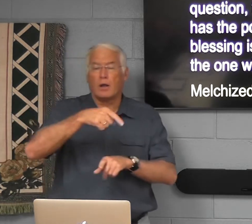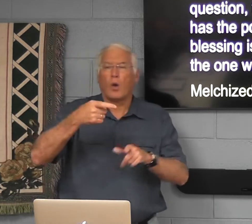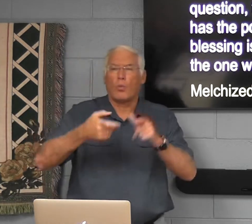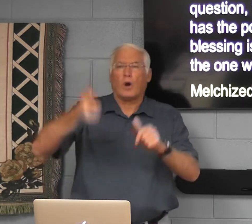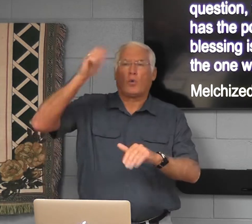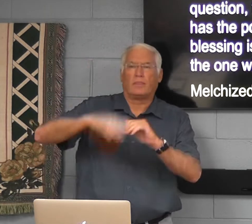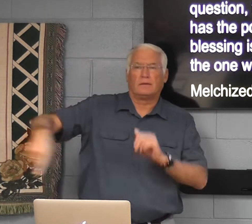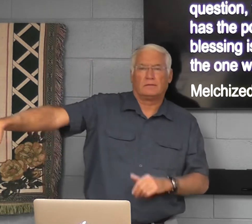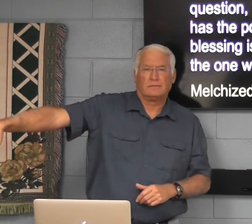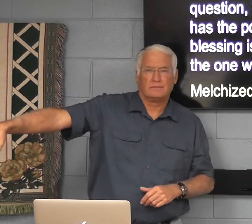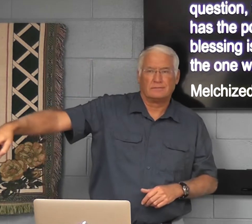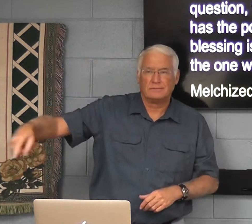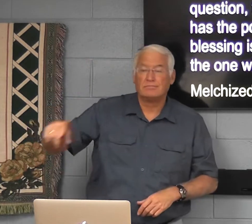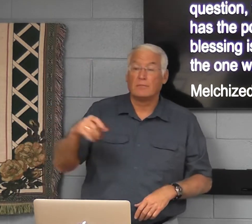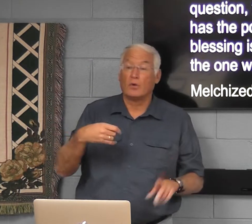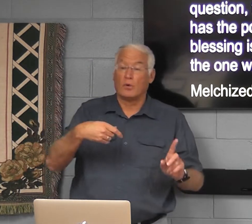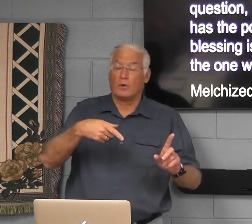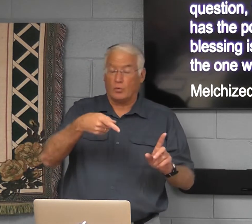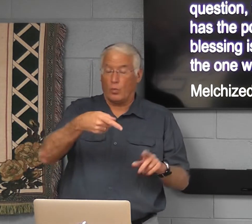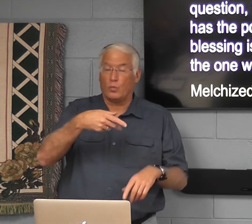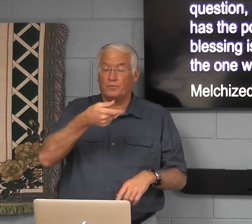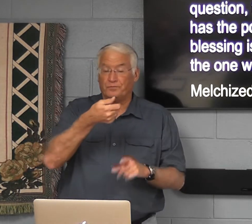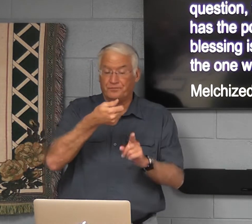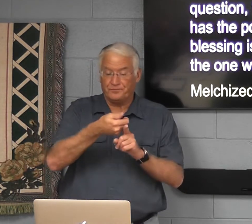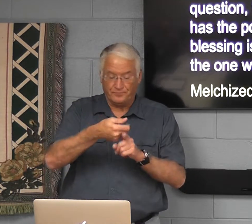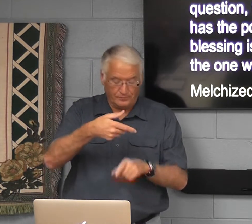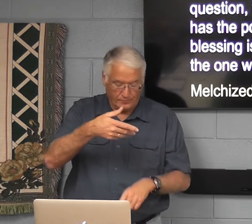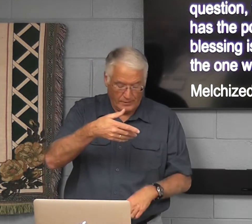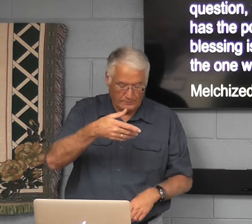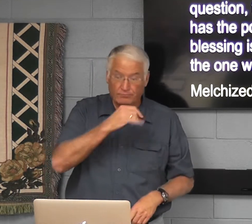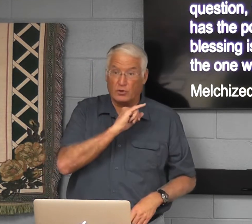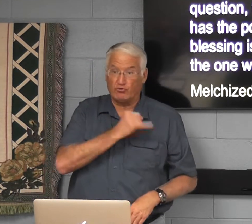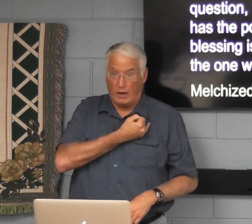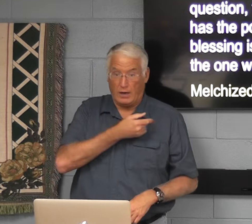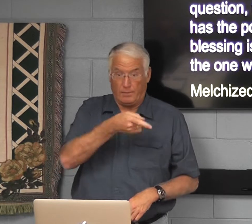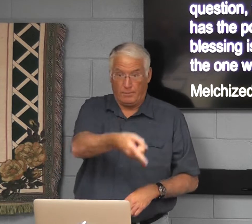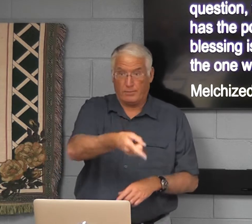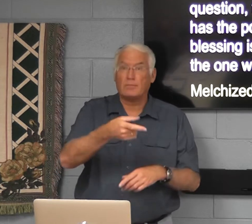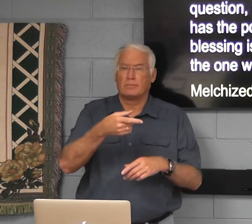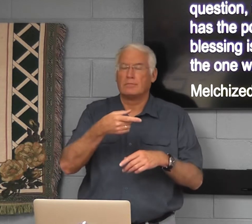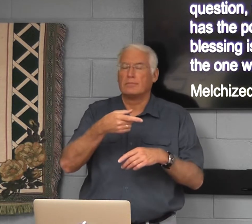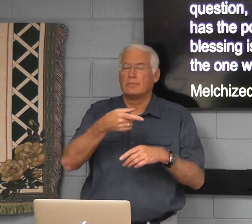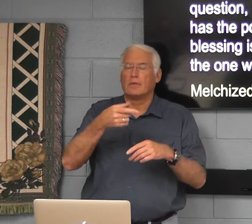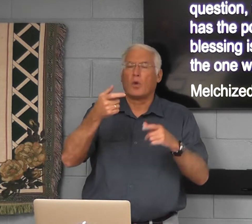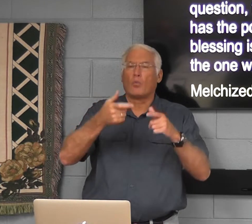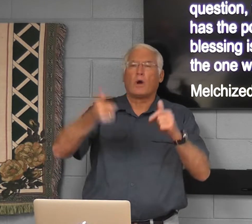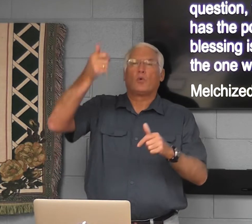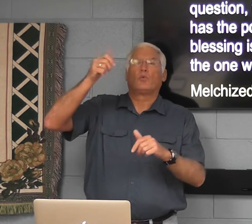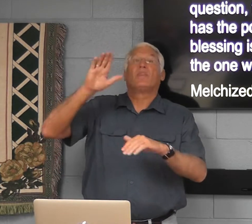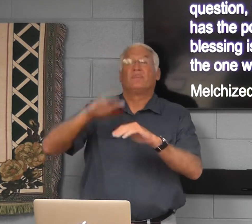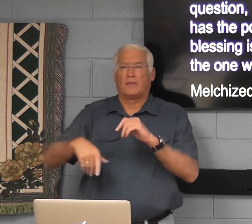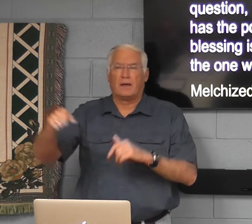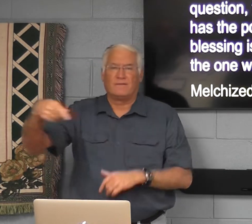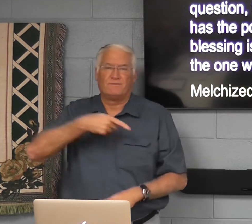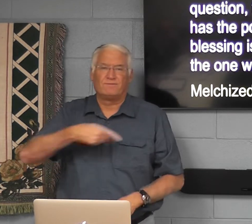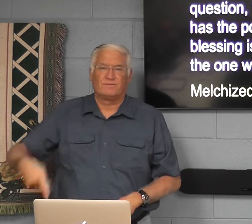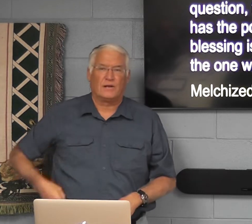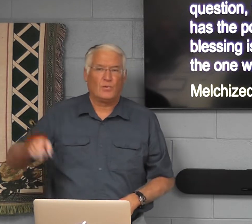So the one who blesses is greater who is greater than the